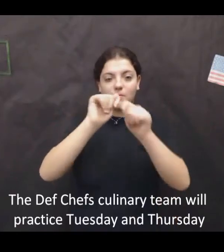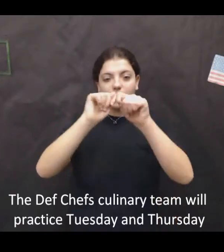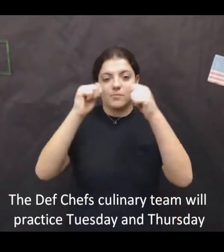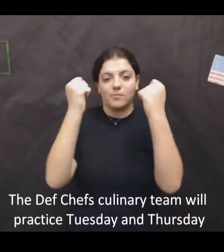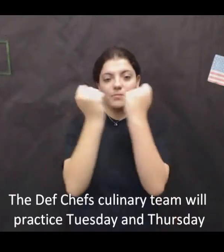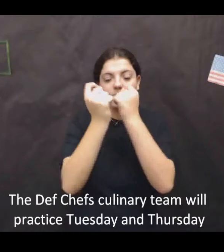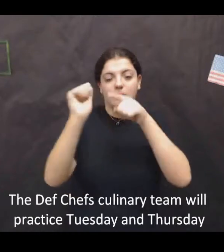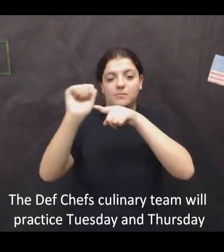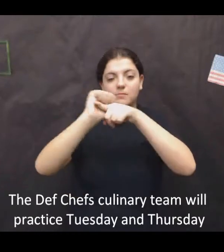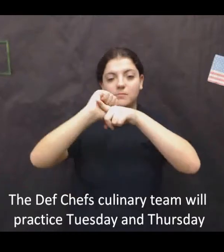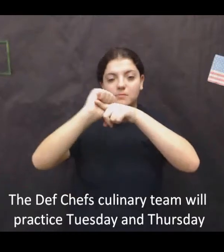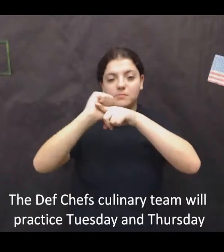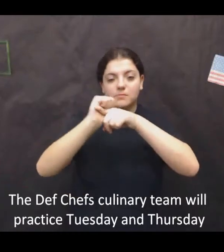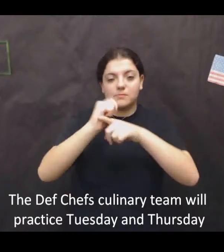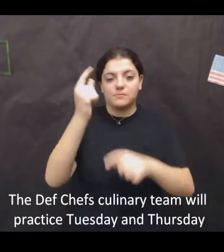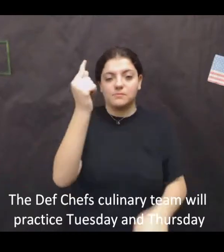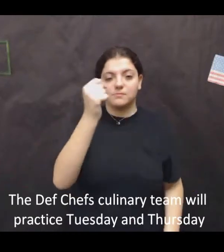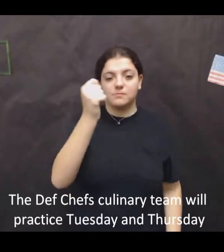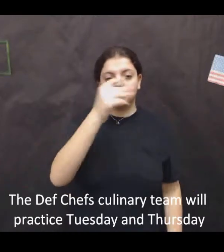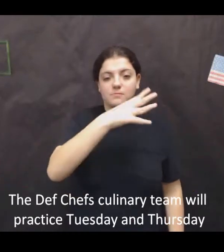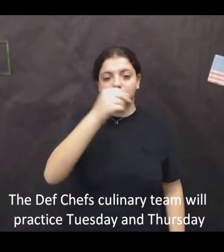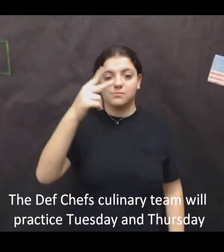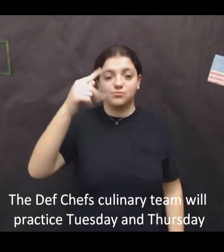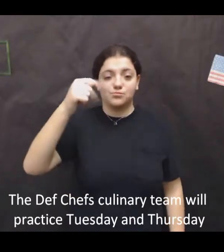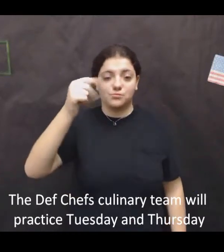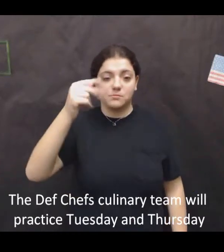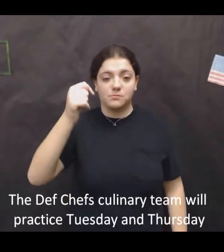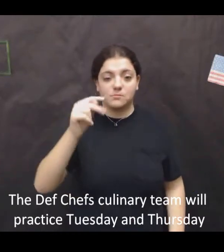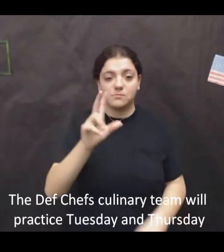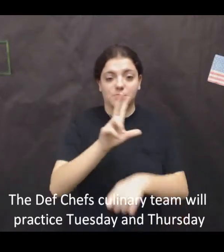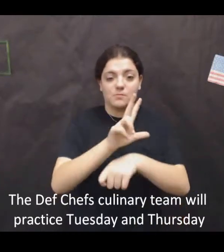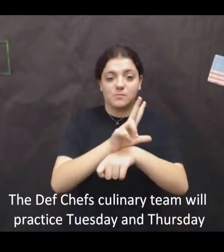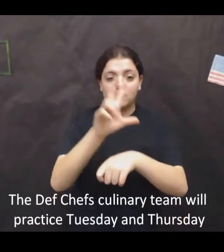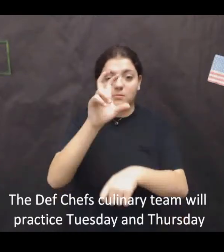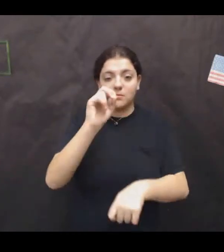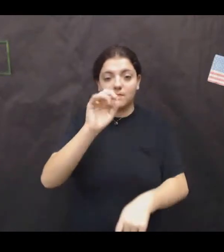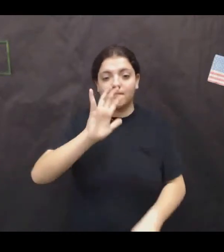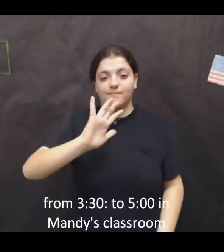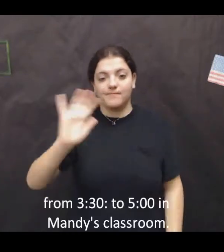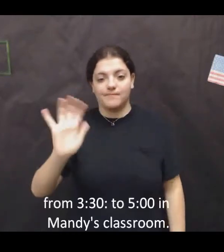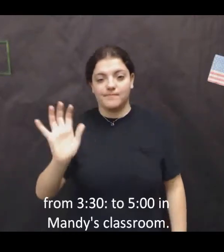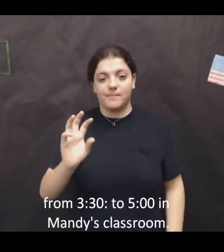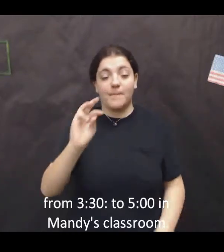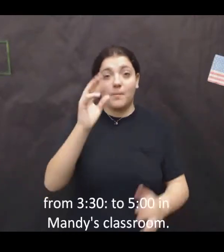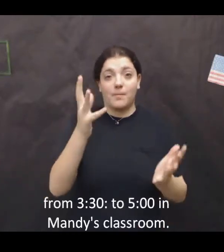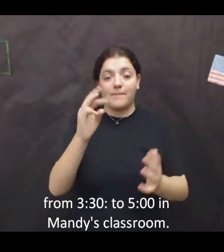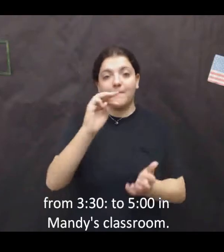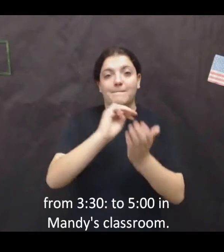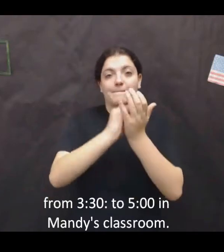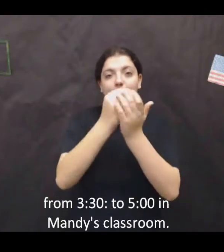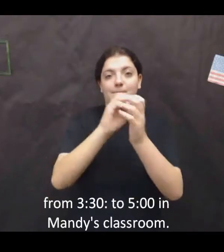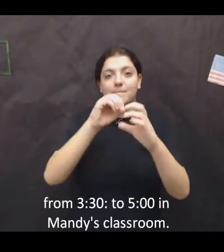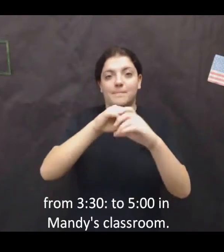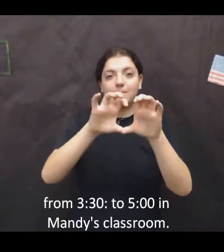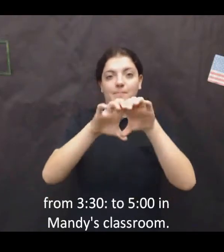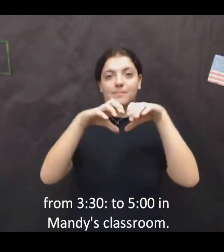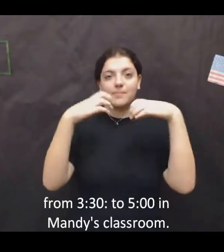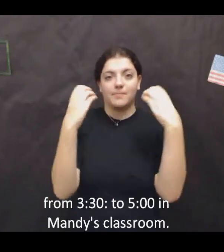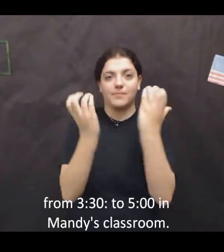The Deaf Chef culinary team will practice Tuesday and Thursday from 3.30 to 5 o'clock in